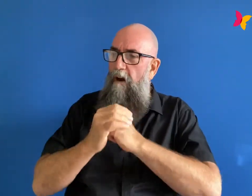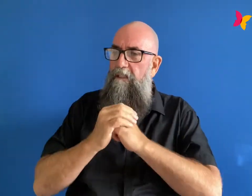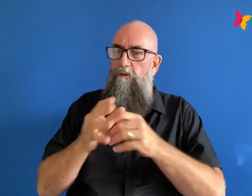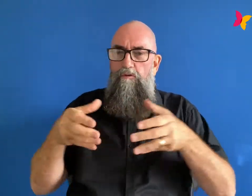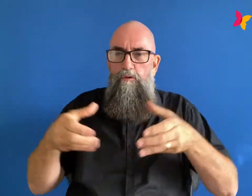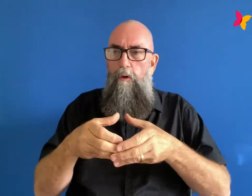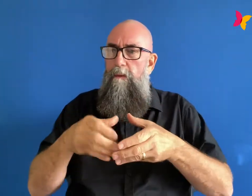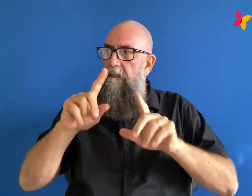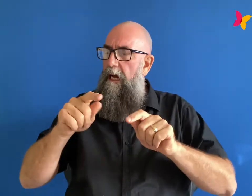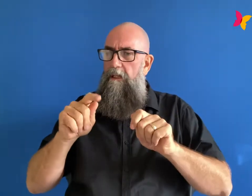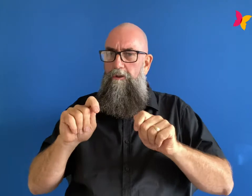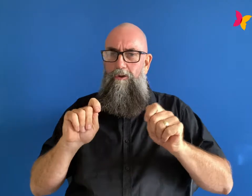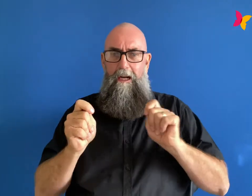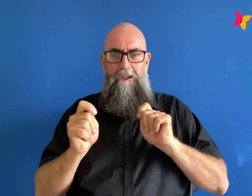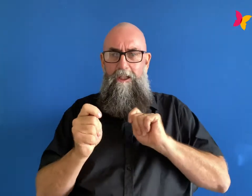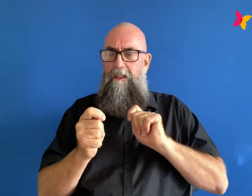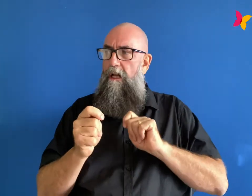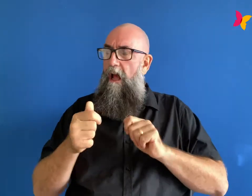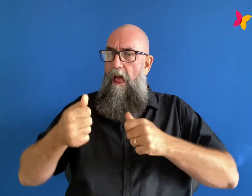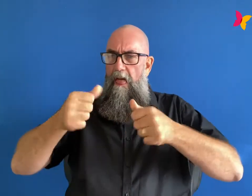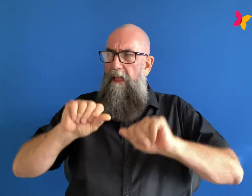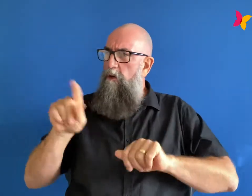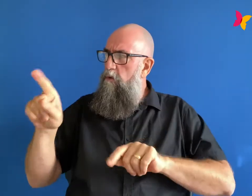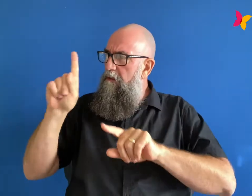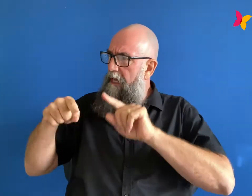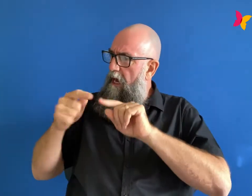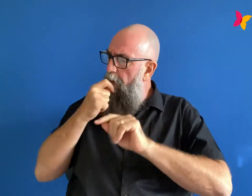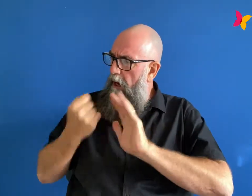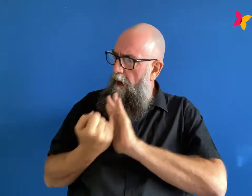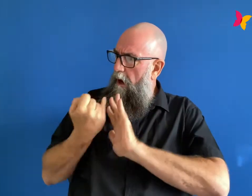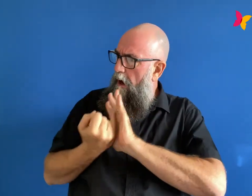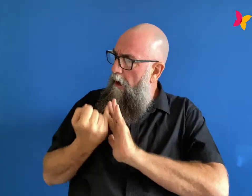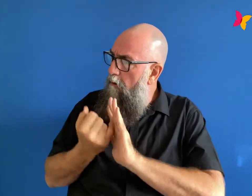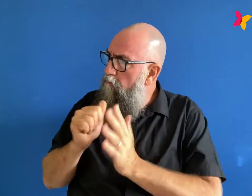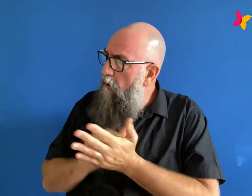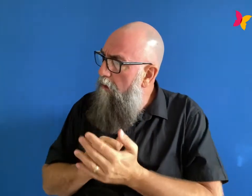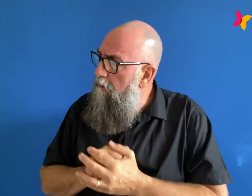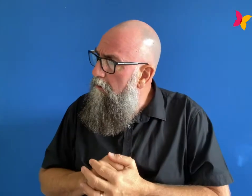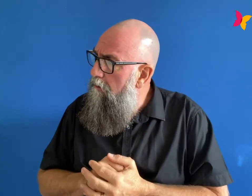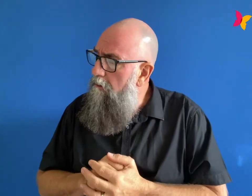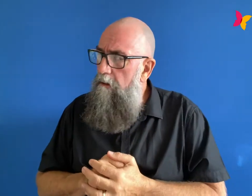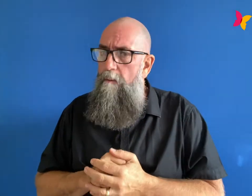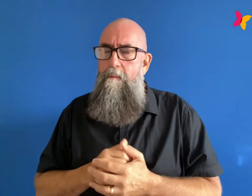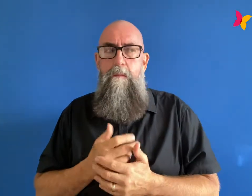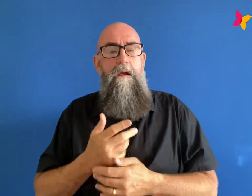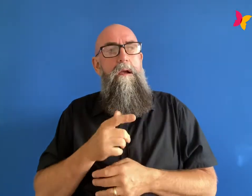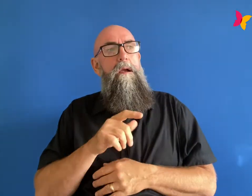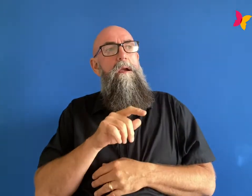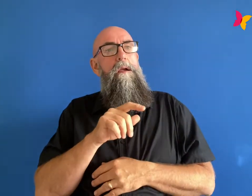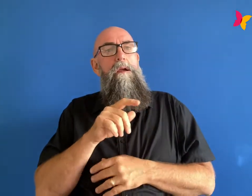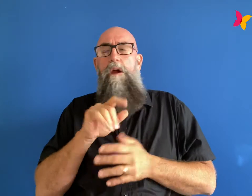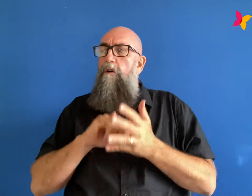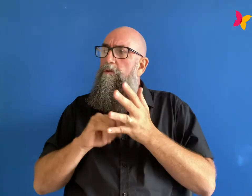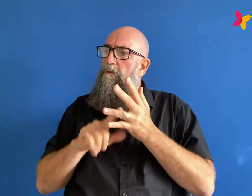even more uncertain of where she fit in what does it look like to not know where you belong in a school